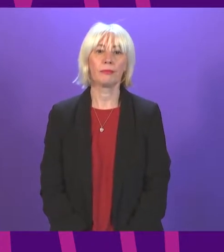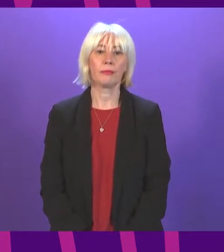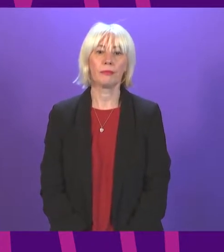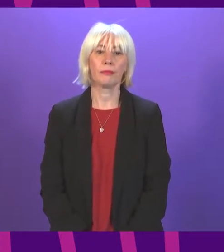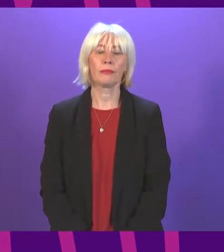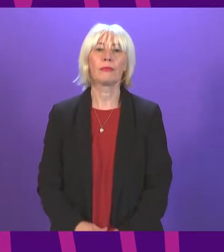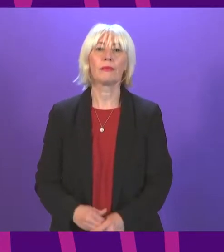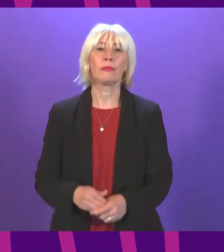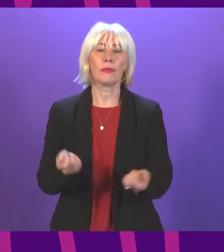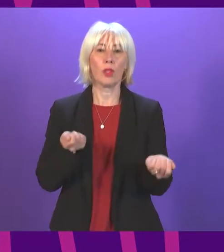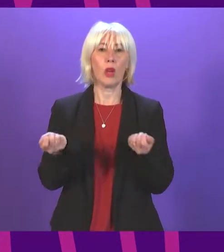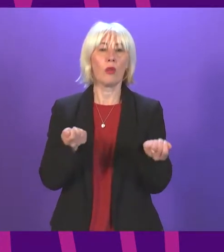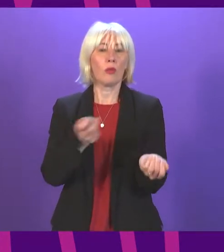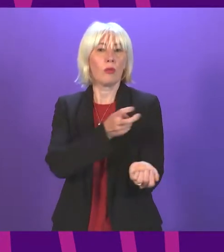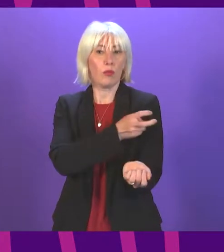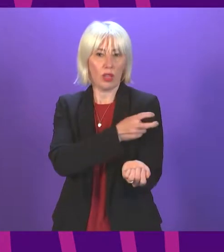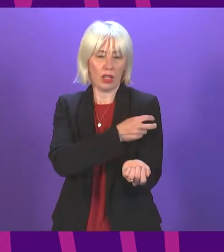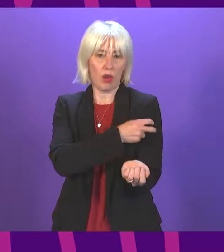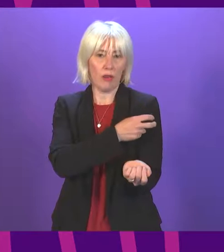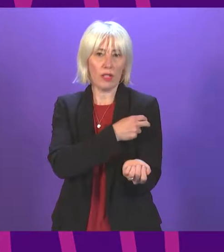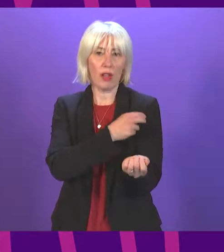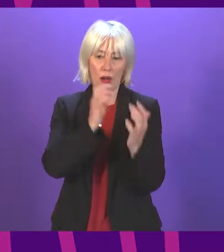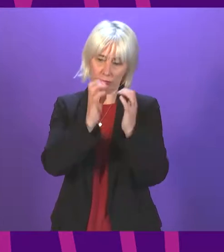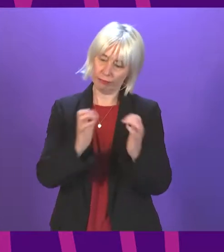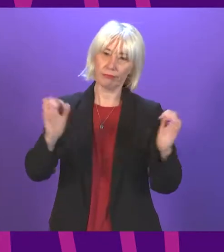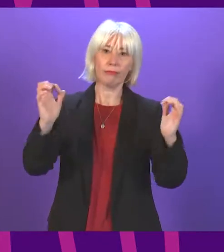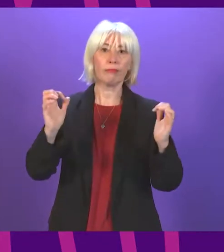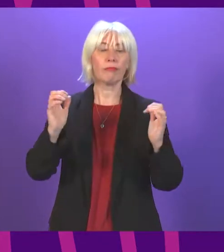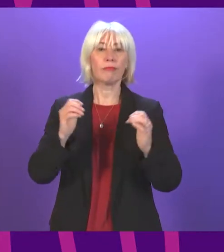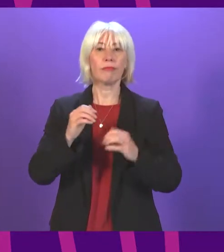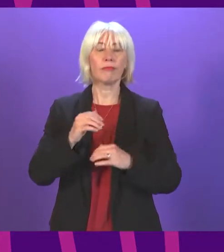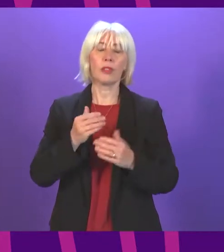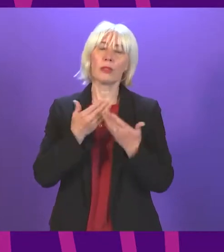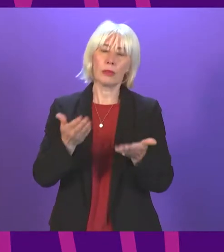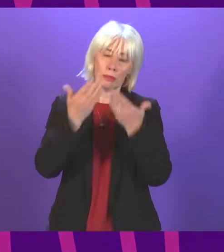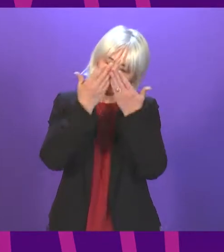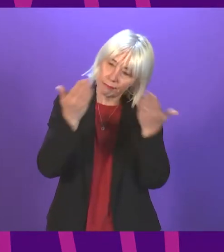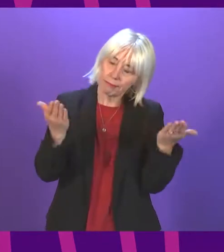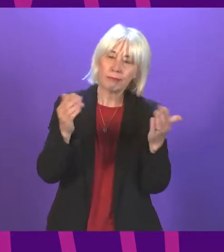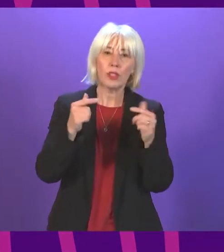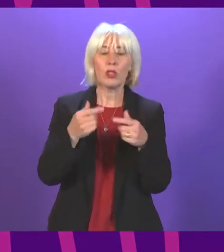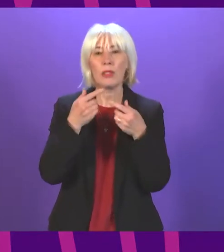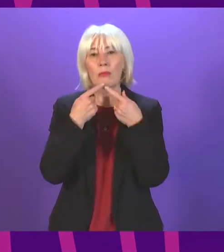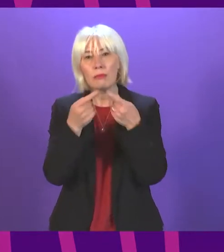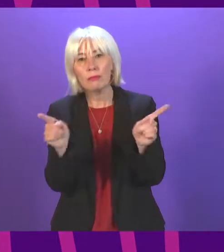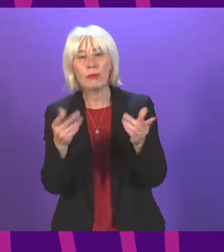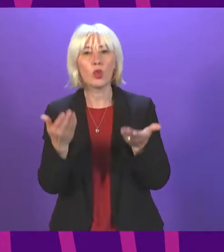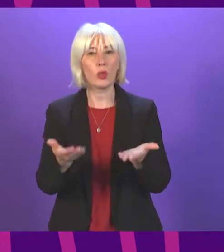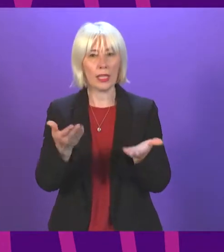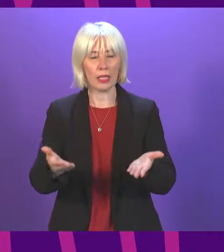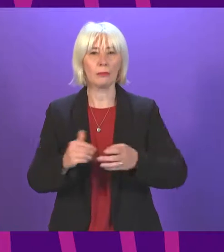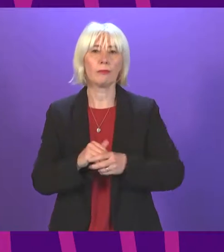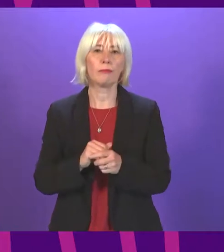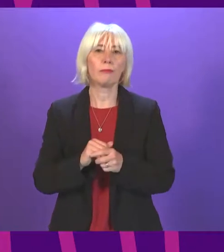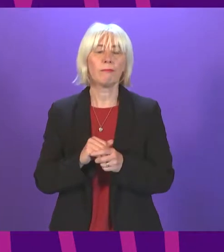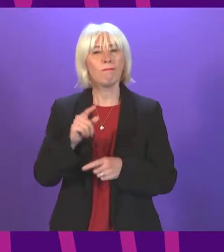PRESIDENT OFFICER, MEMBERS OF THE SCOTTISH PARLIAMENT, IT IS AN HONOR TO ADDRESS YOU TODAY. I WONDER IF